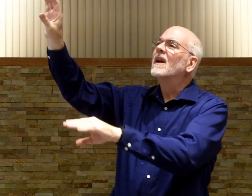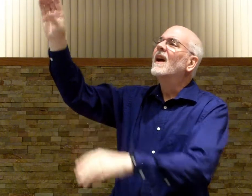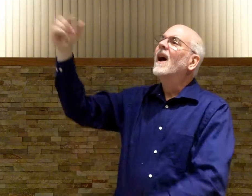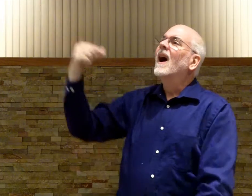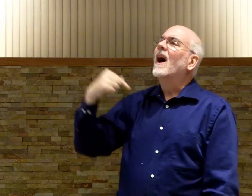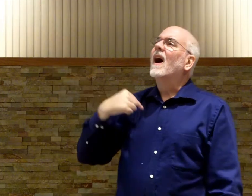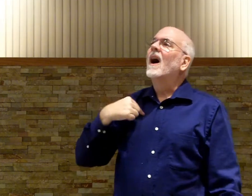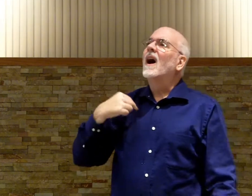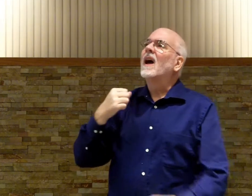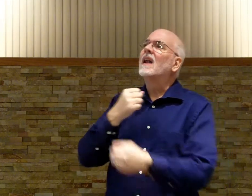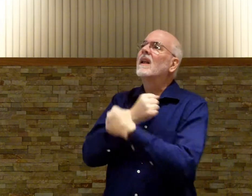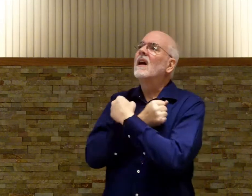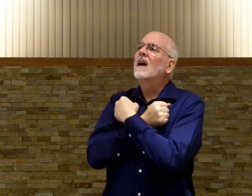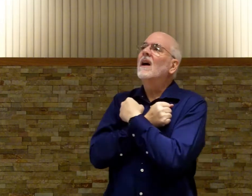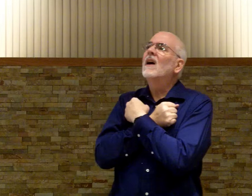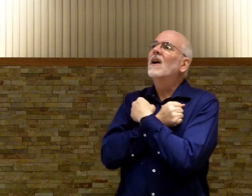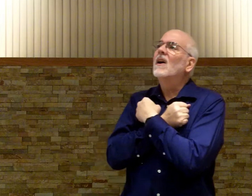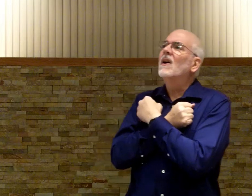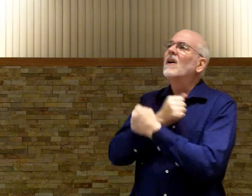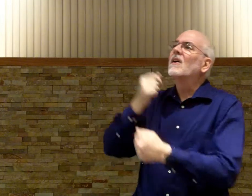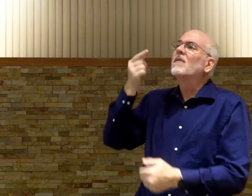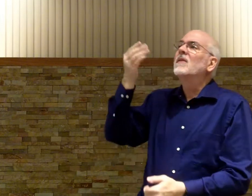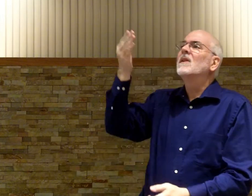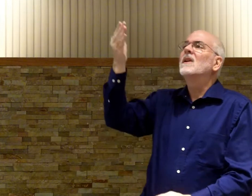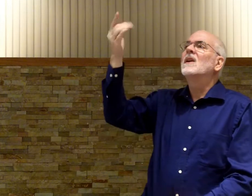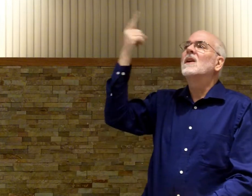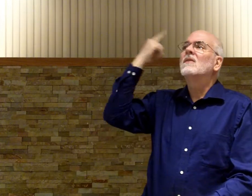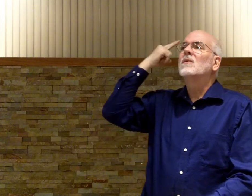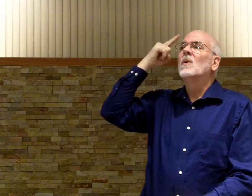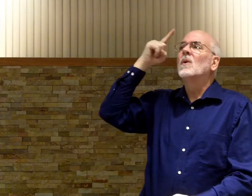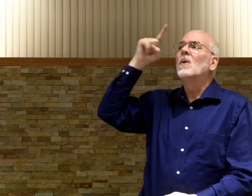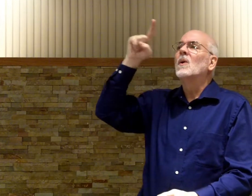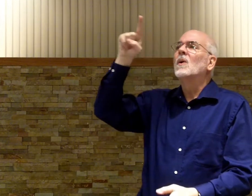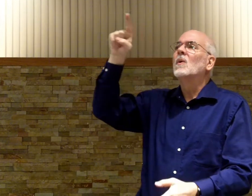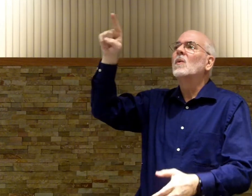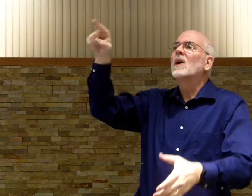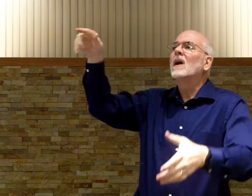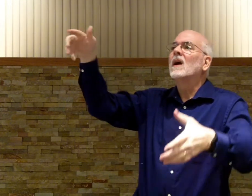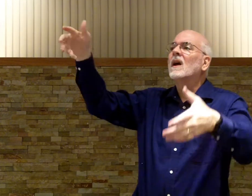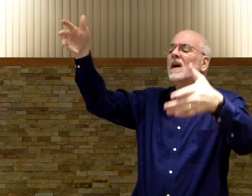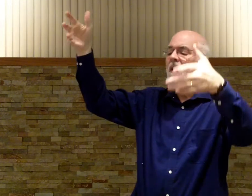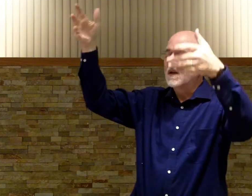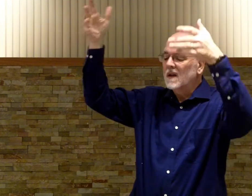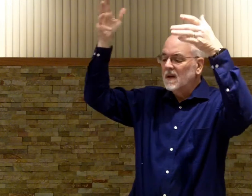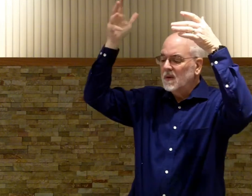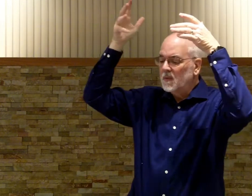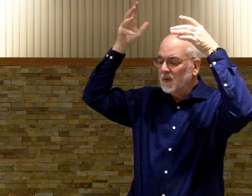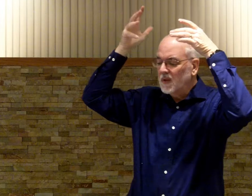I love Thee, I wearing